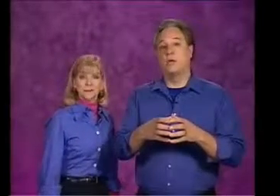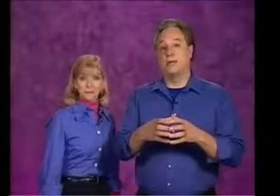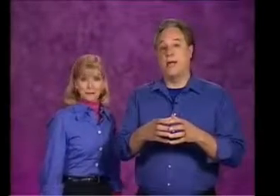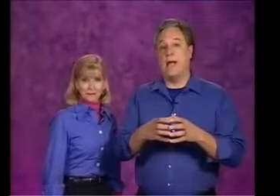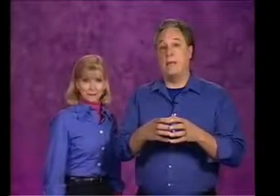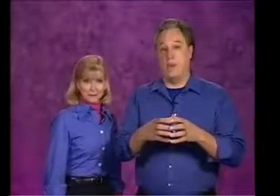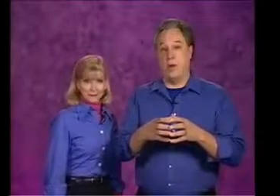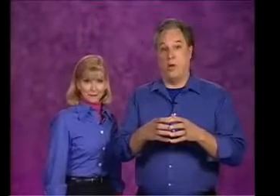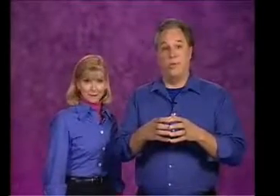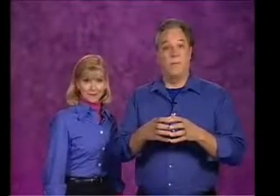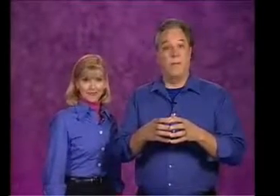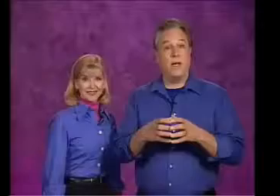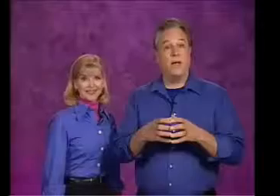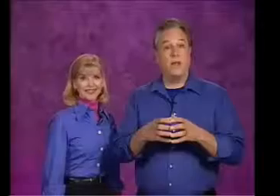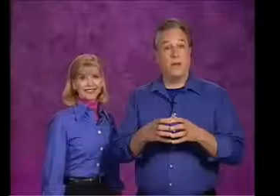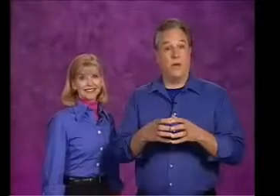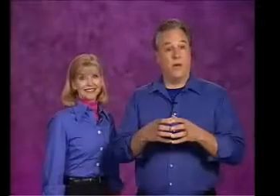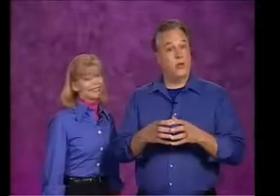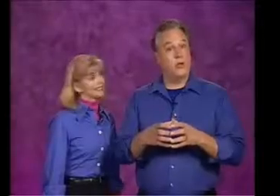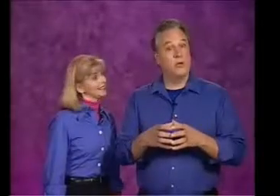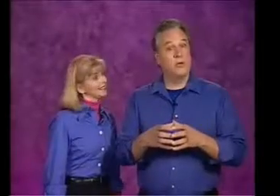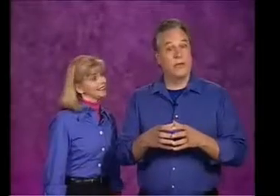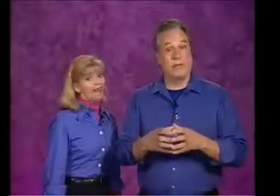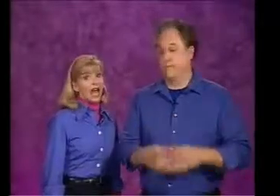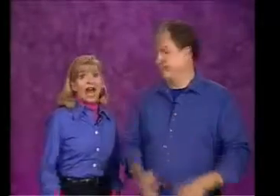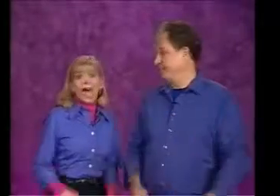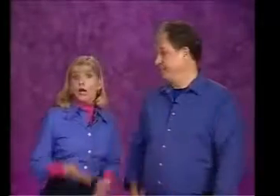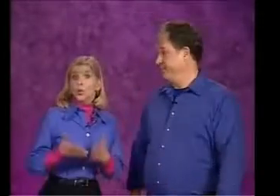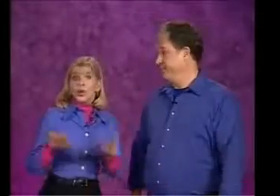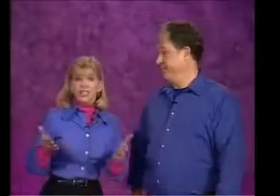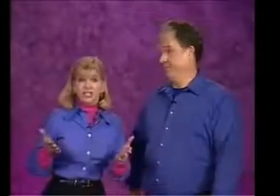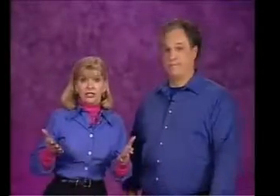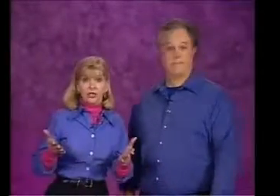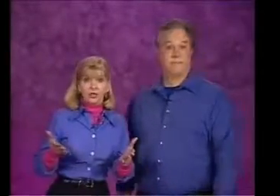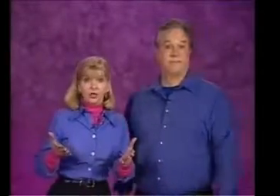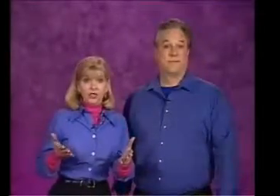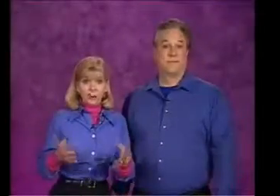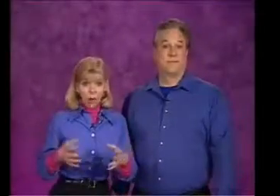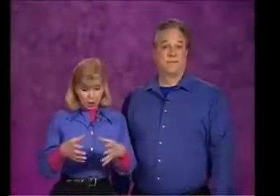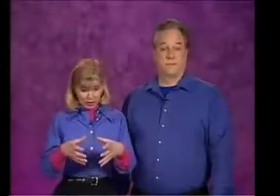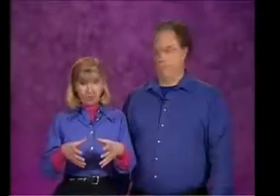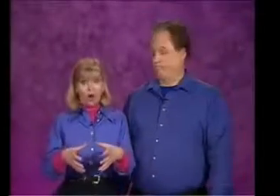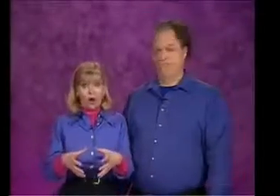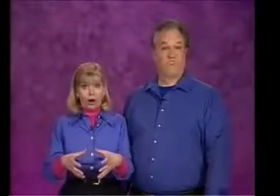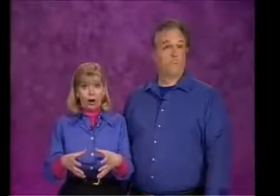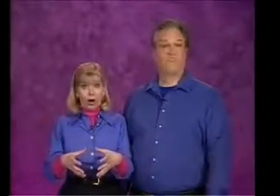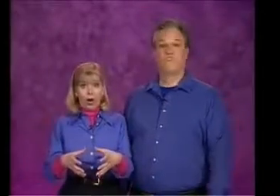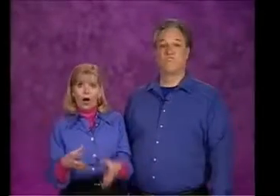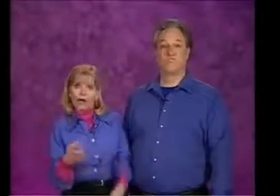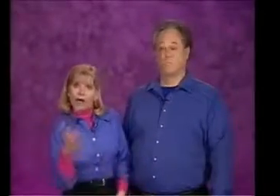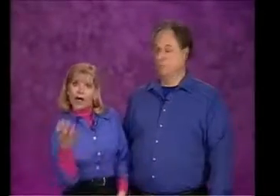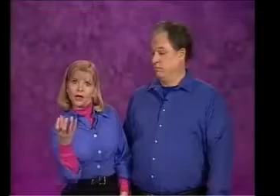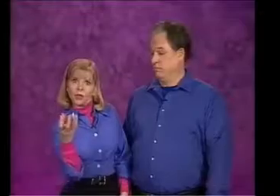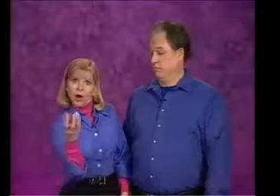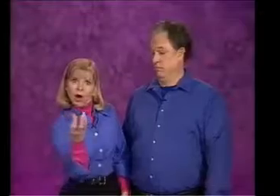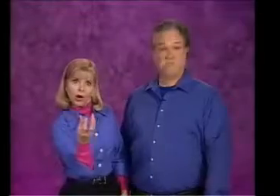you sign ball will depend on the ball you're using. And we didn't even use a bowling ball, a racquetball,